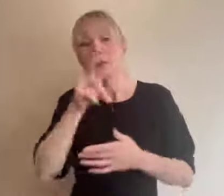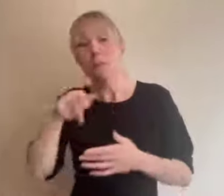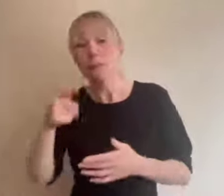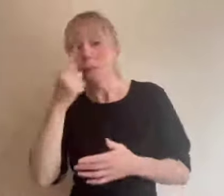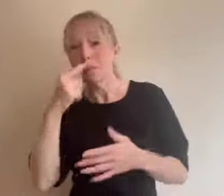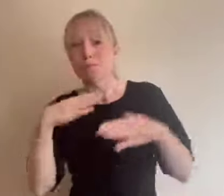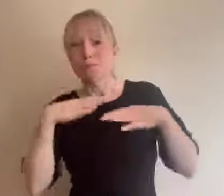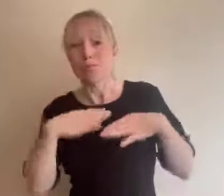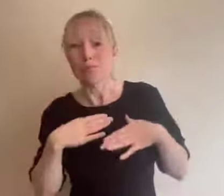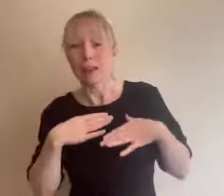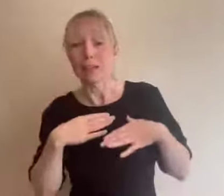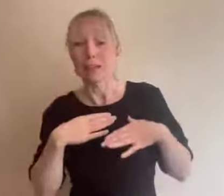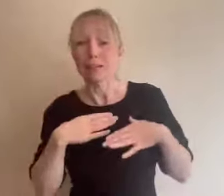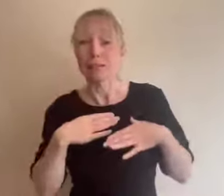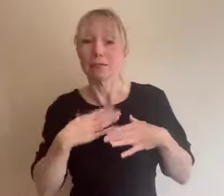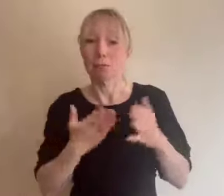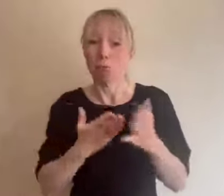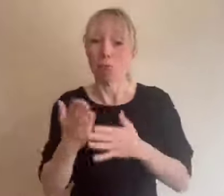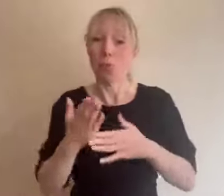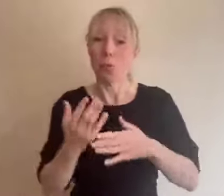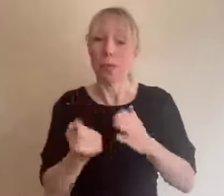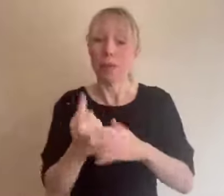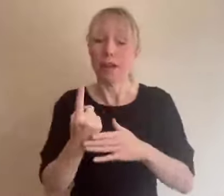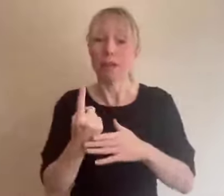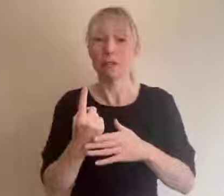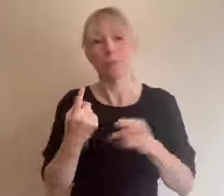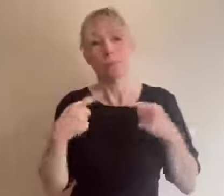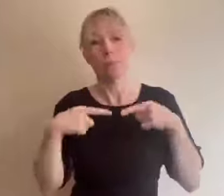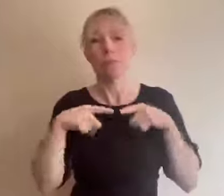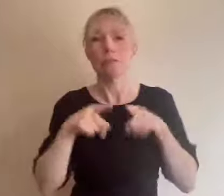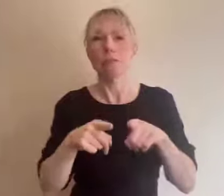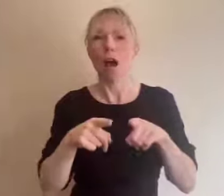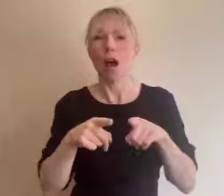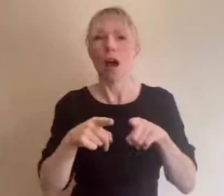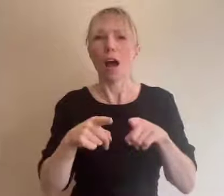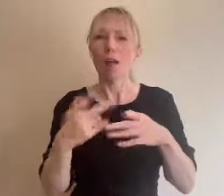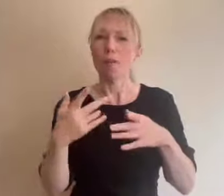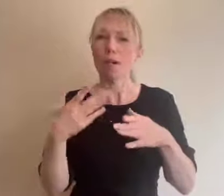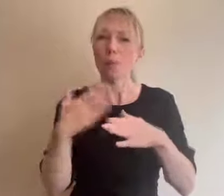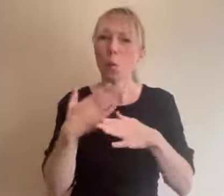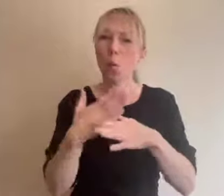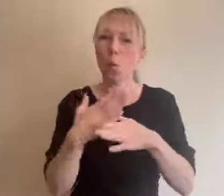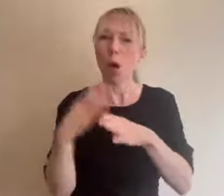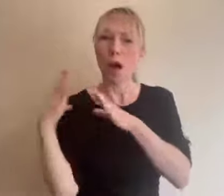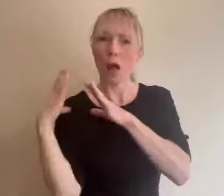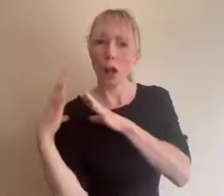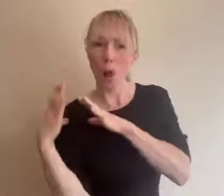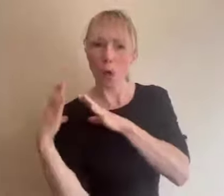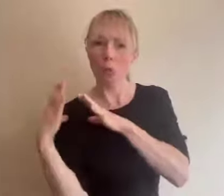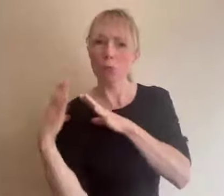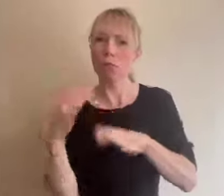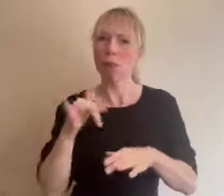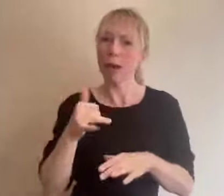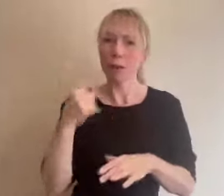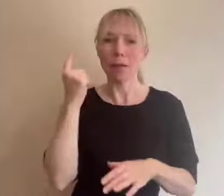the hybrid workload it would be easy to think that the workload is lower for digital speakers as they do not have travel time